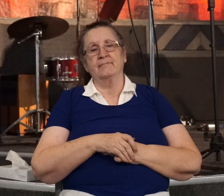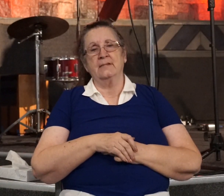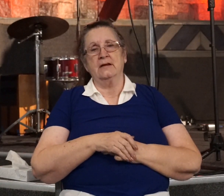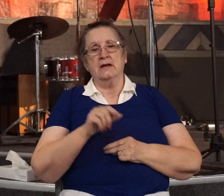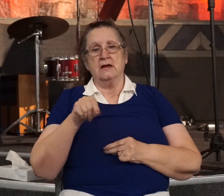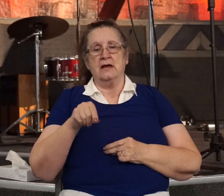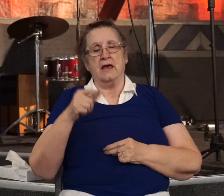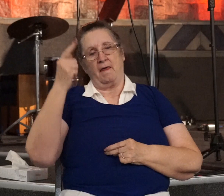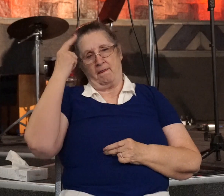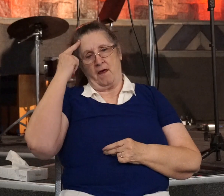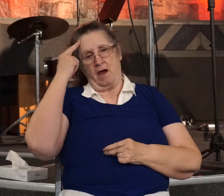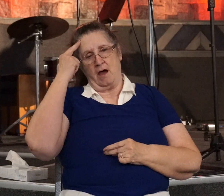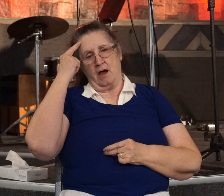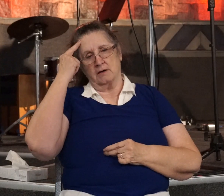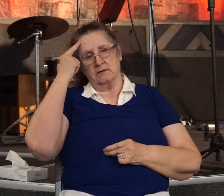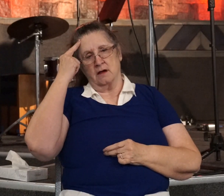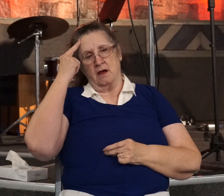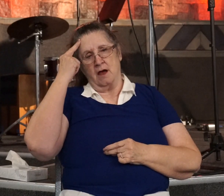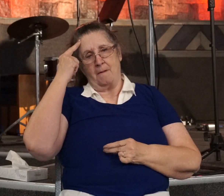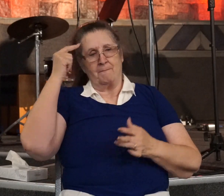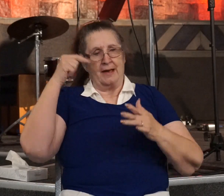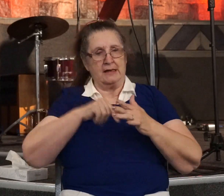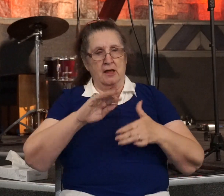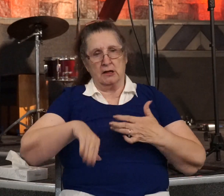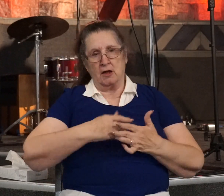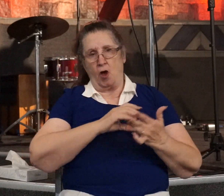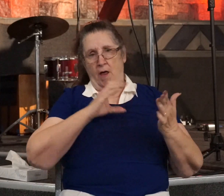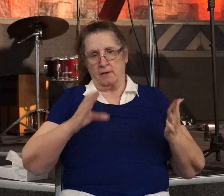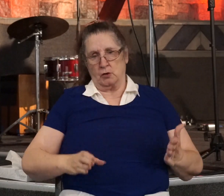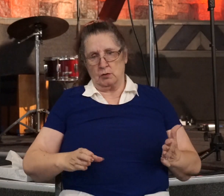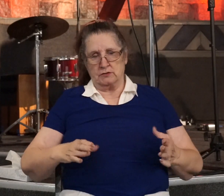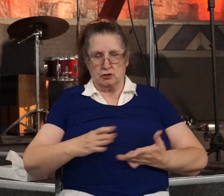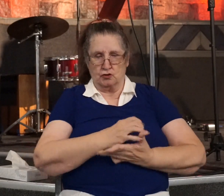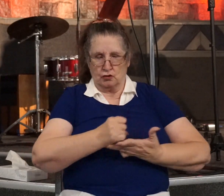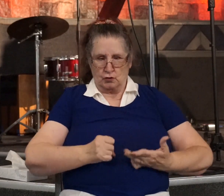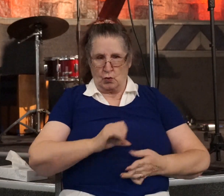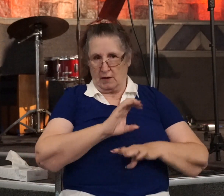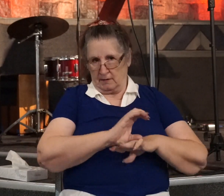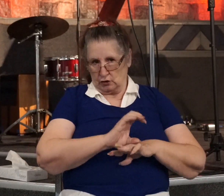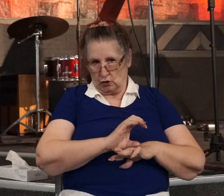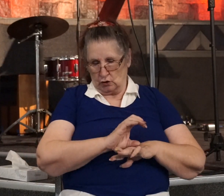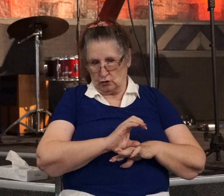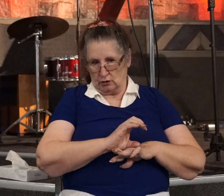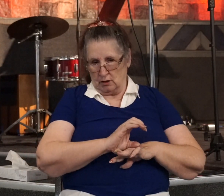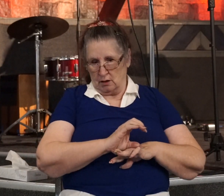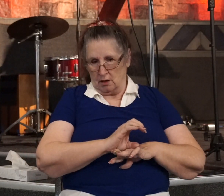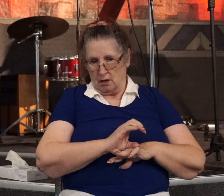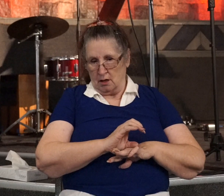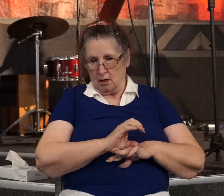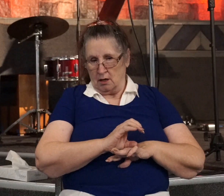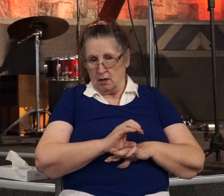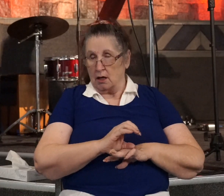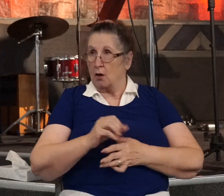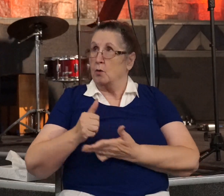thought that by exterminating the Christians and destroying the church, he was actually helping God.